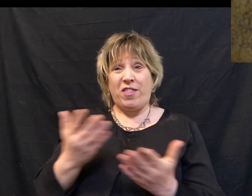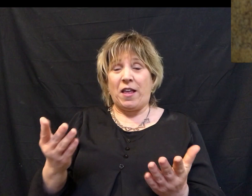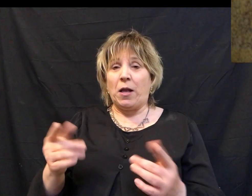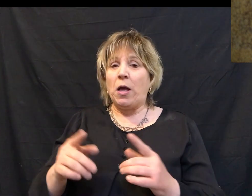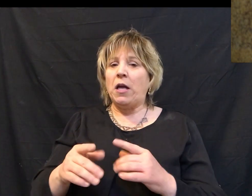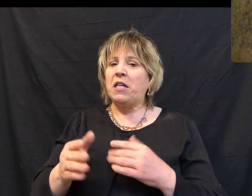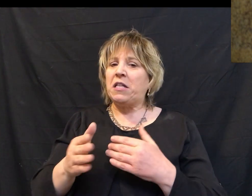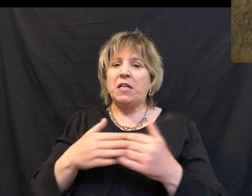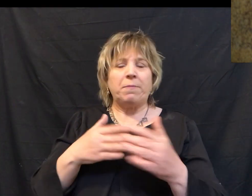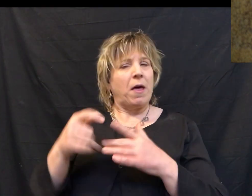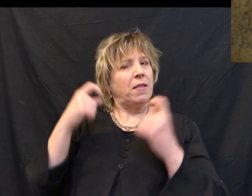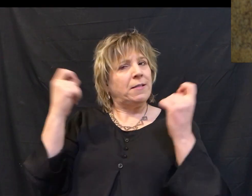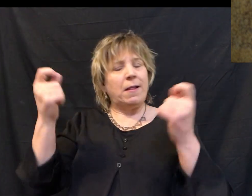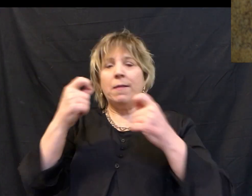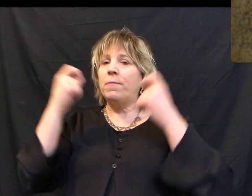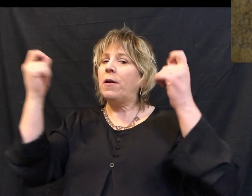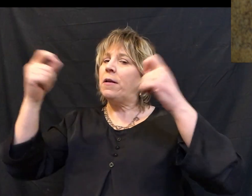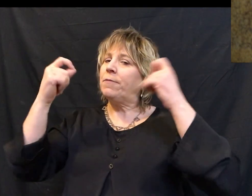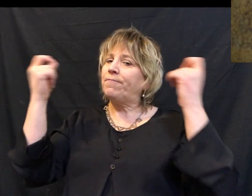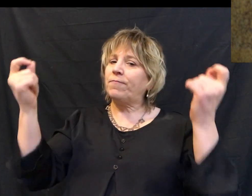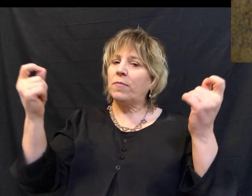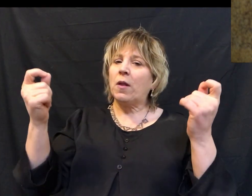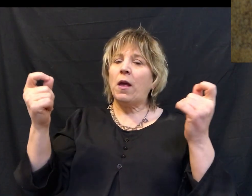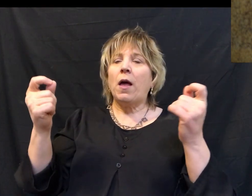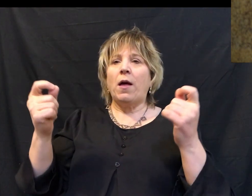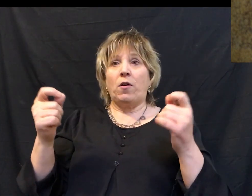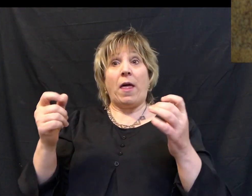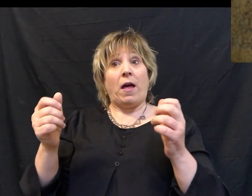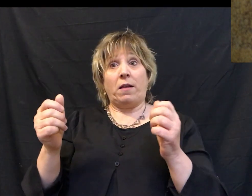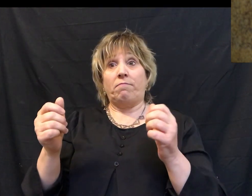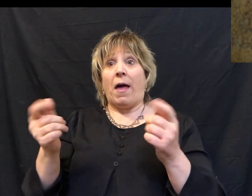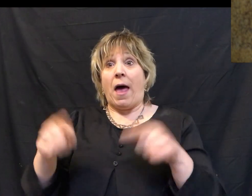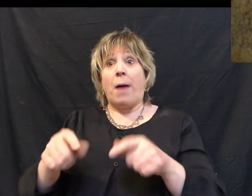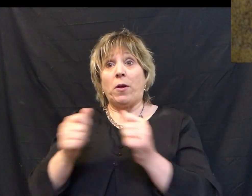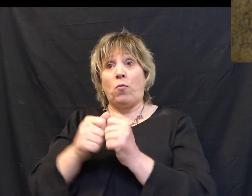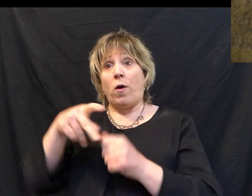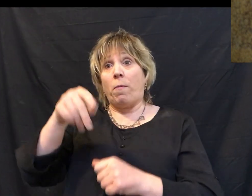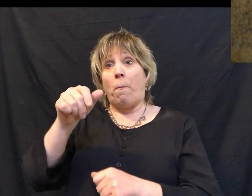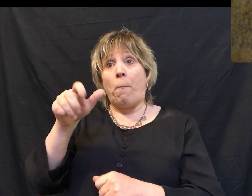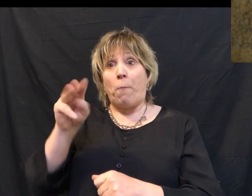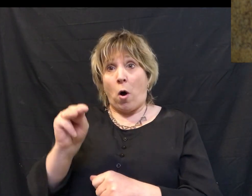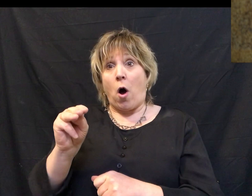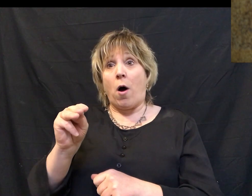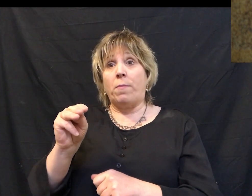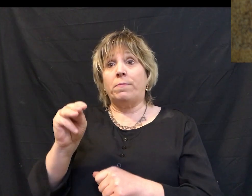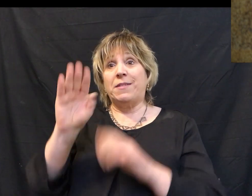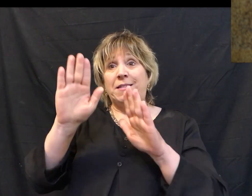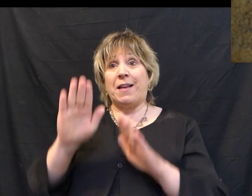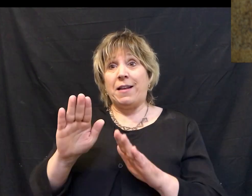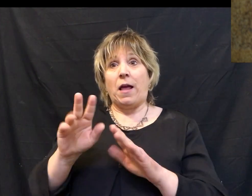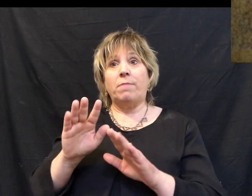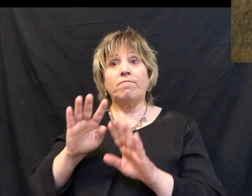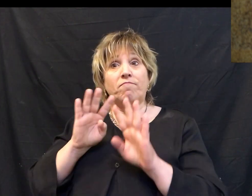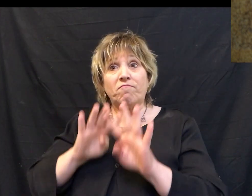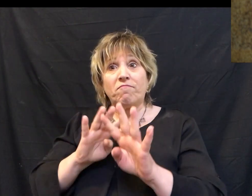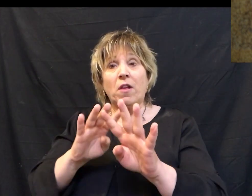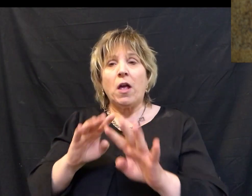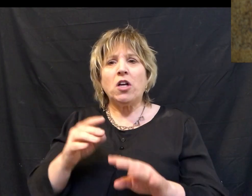And despite all the celebration that surrounded this Palm Sunday procession, Jesus